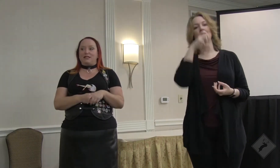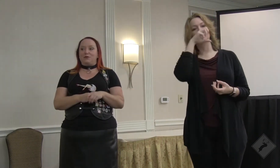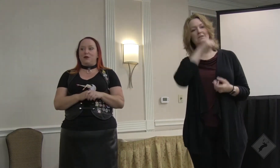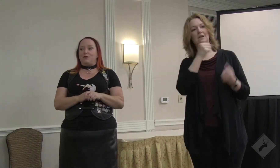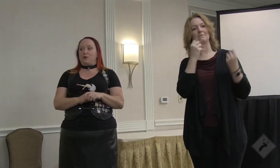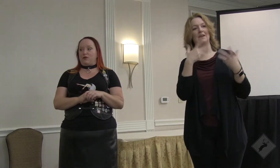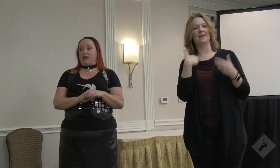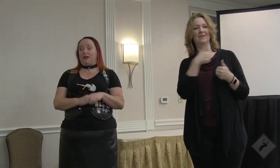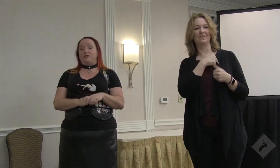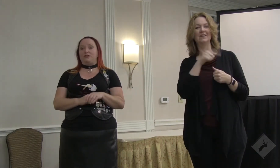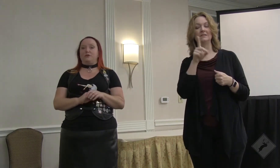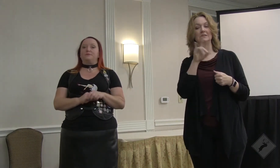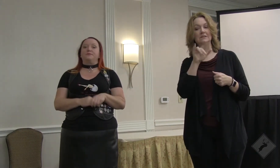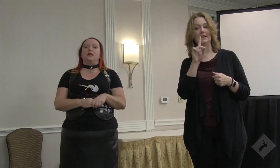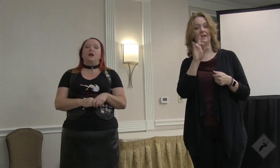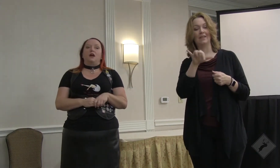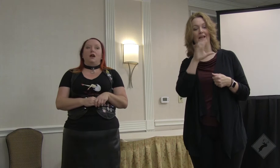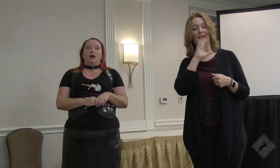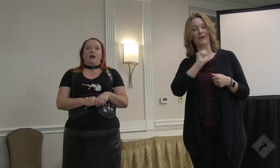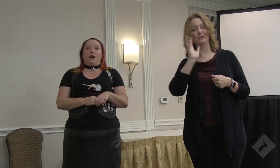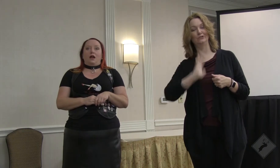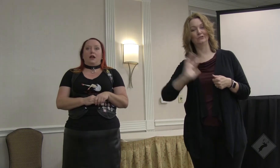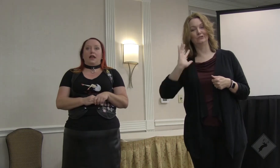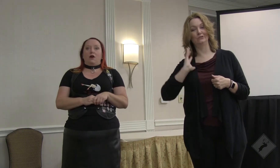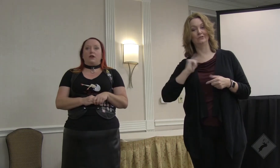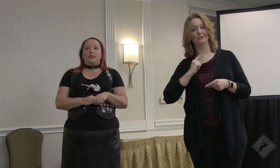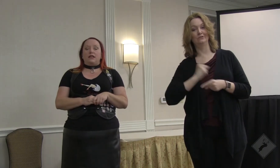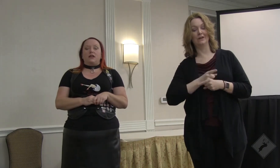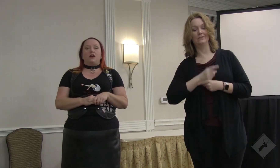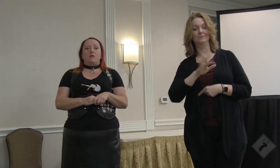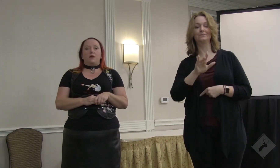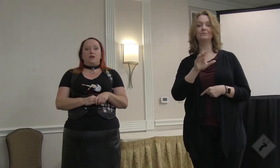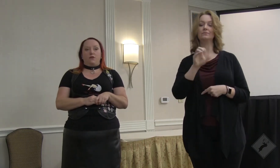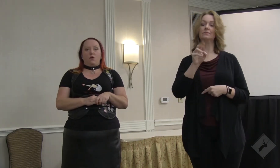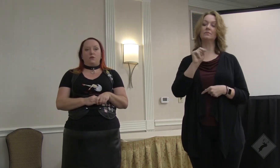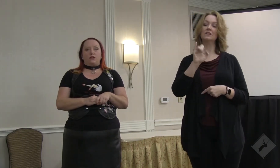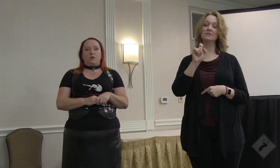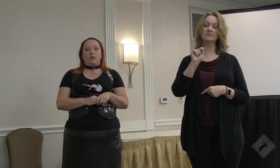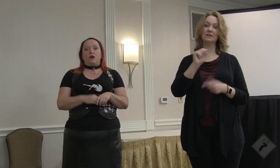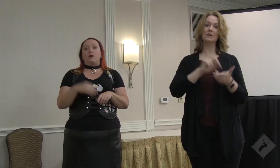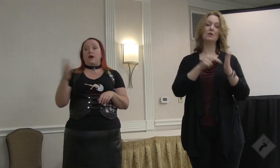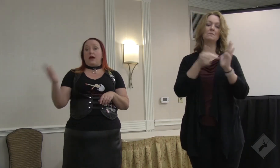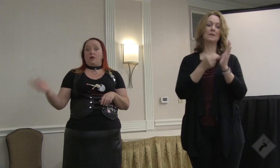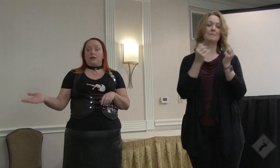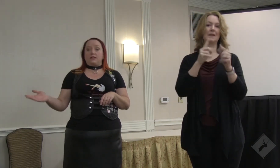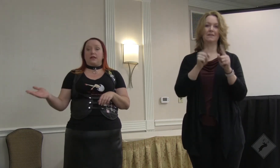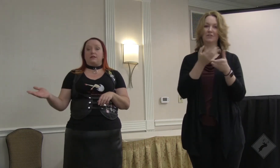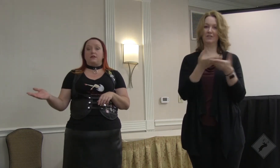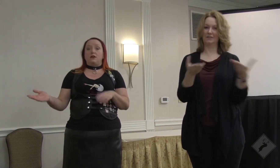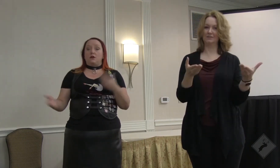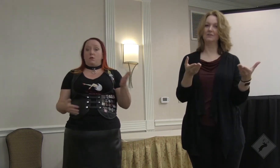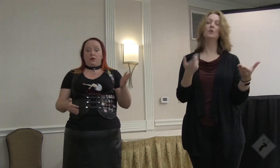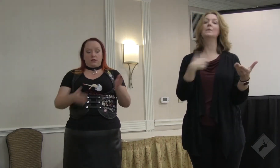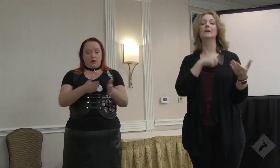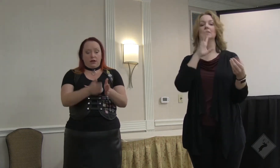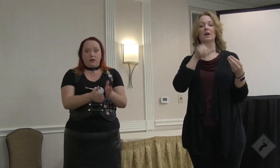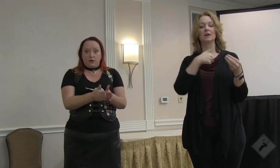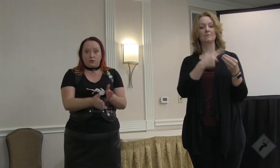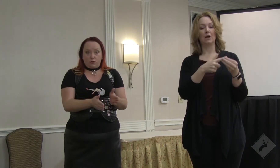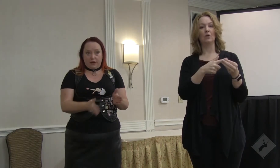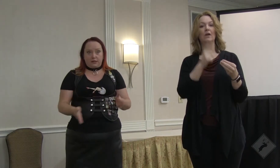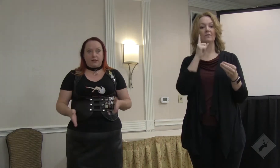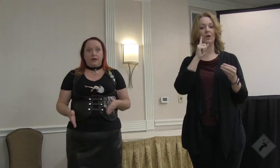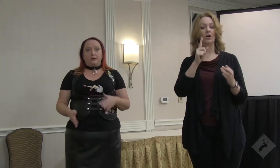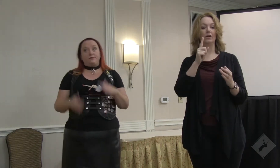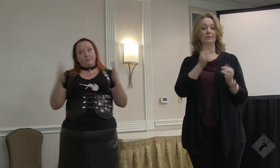a lot of us did whenever we were that age too. Now, consent can come in many forms. Now, we talk about how consent was on an